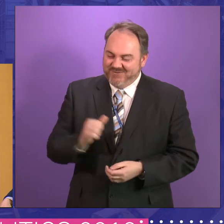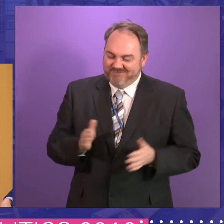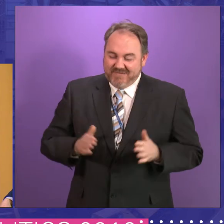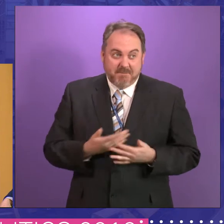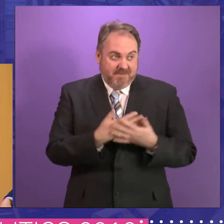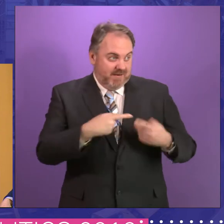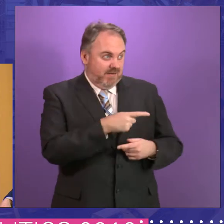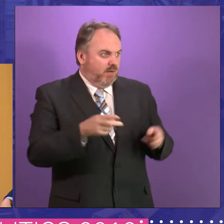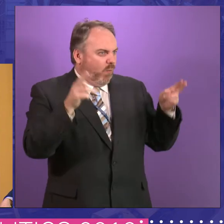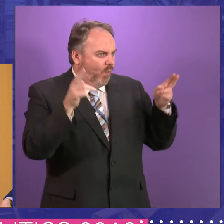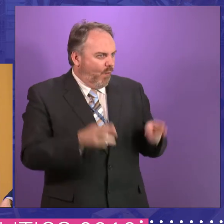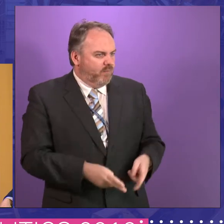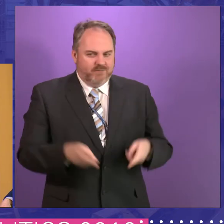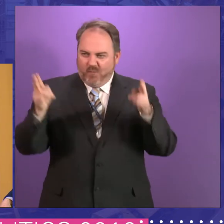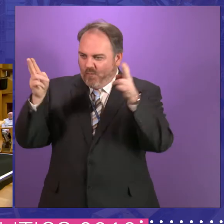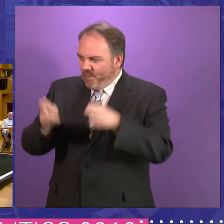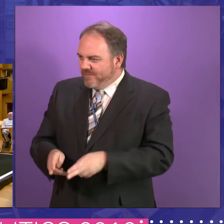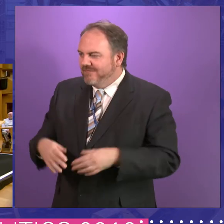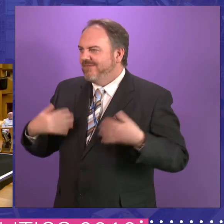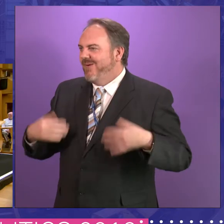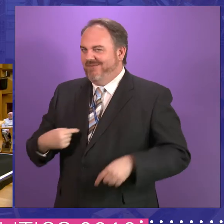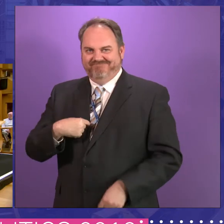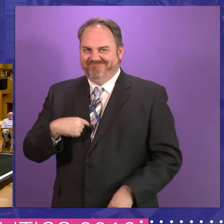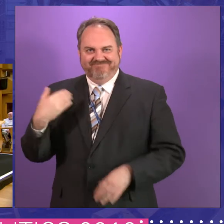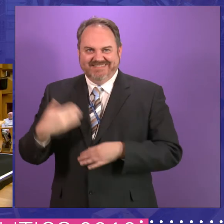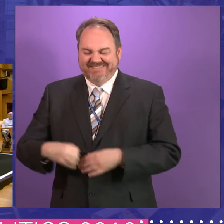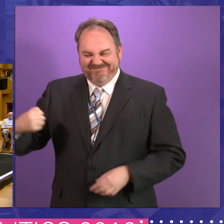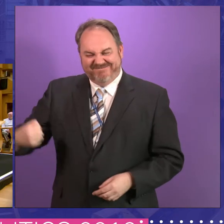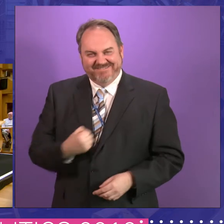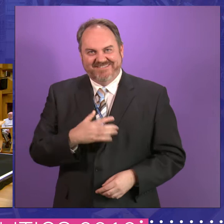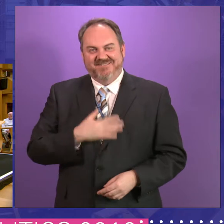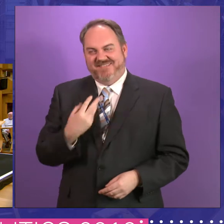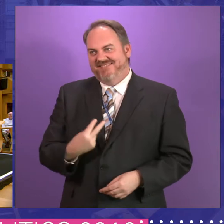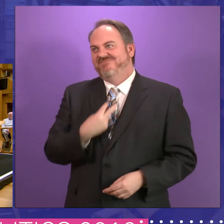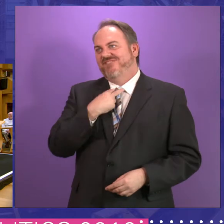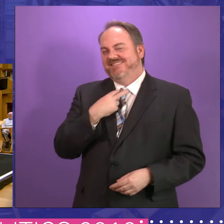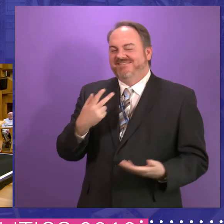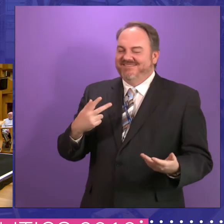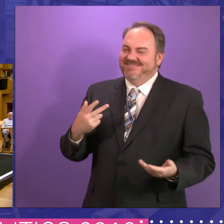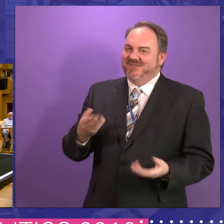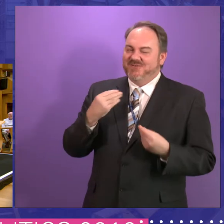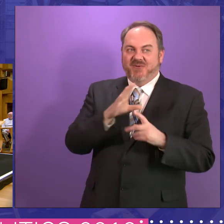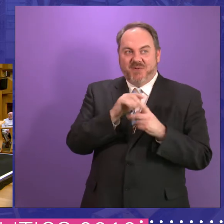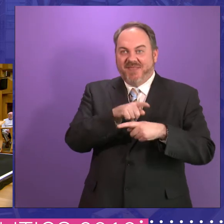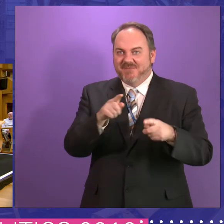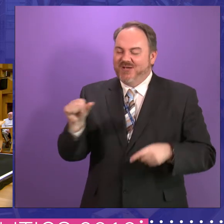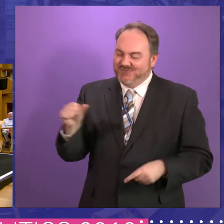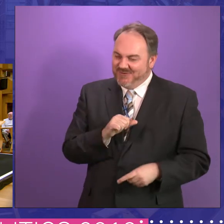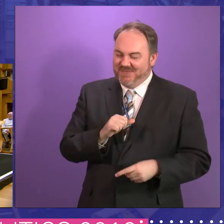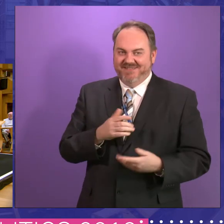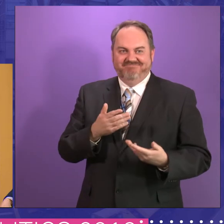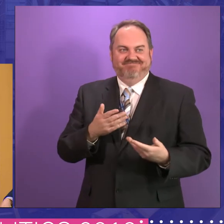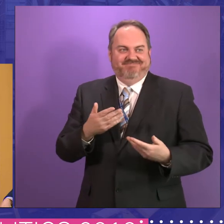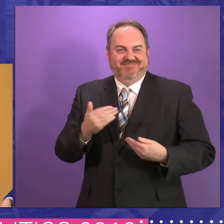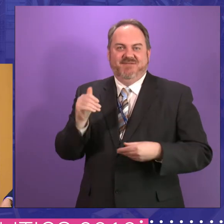of colleagues to very good effect. And it is a salutary instruction to me to learn from what others are doing and not be afraid to do that.